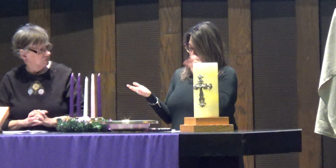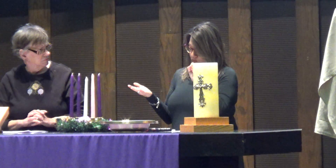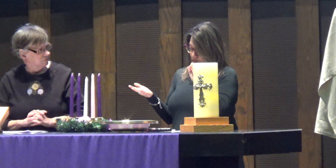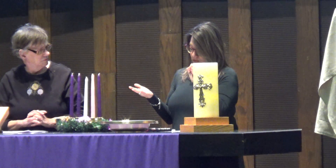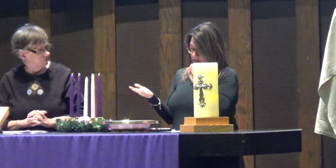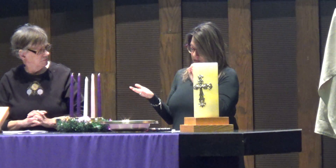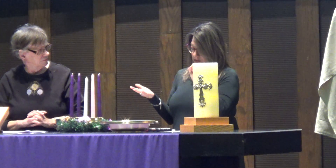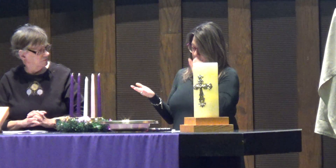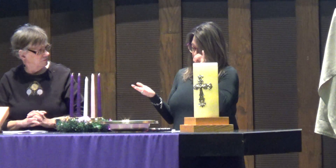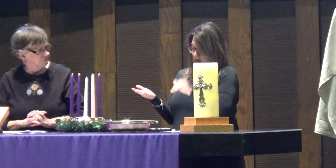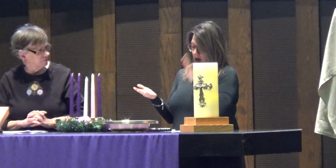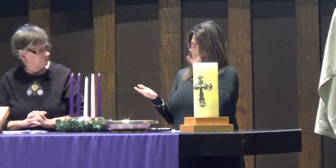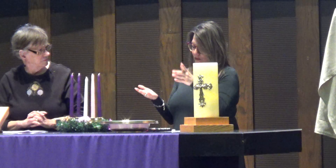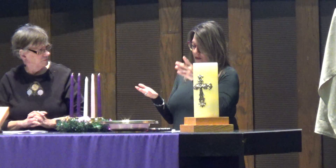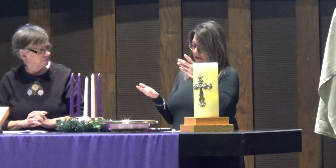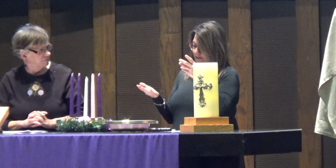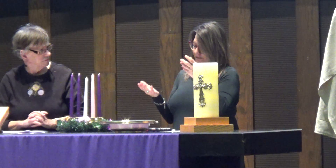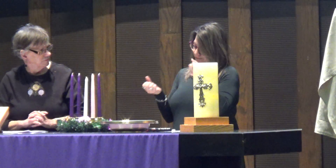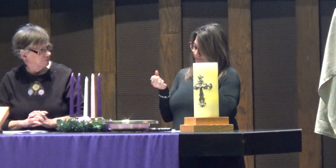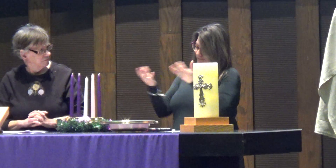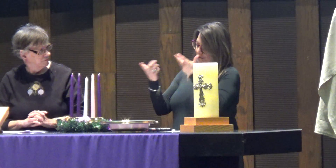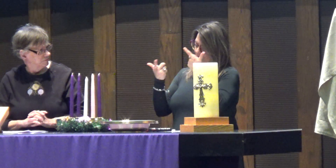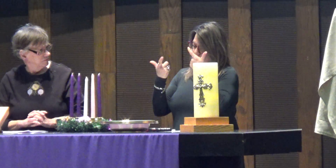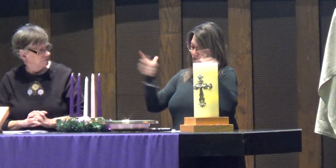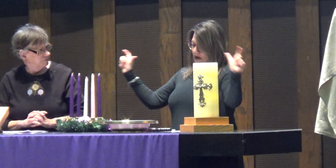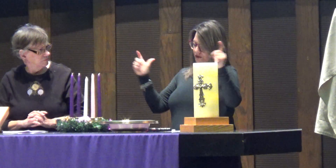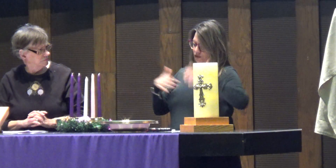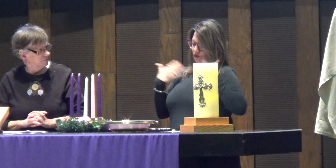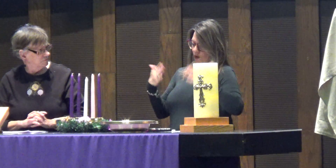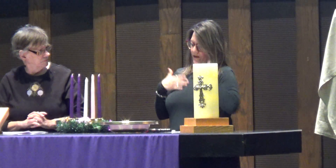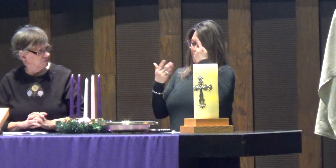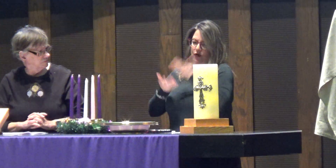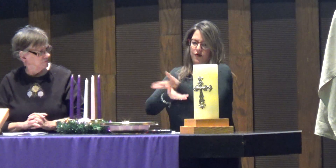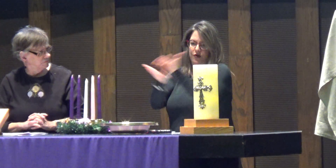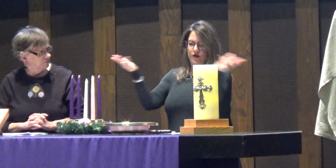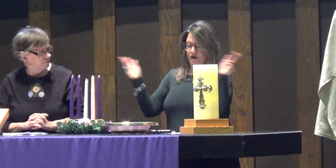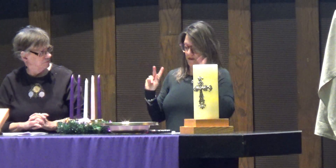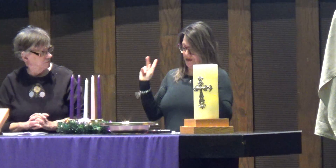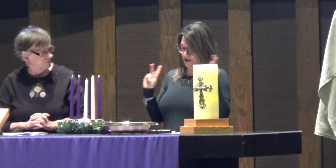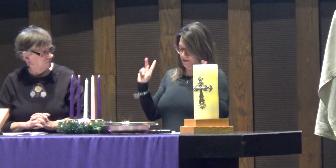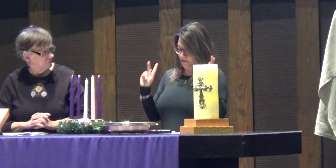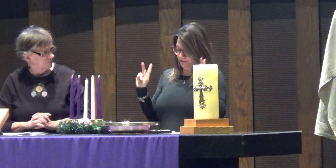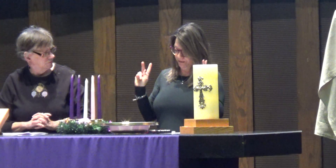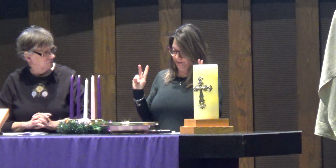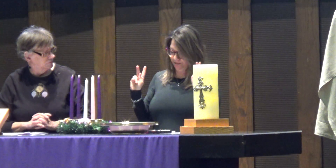you good news that will cause great joy for all the people.